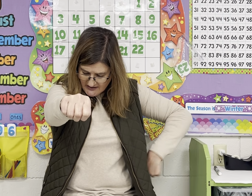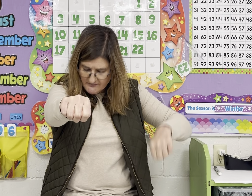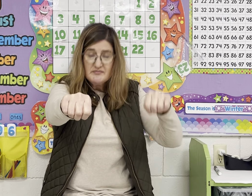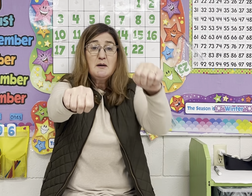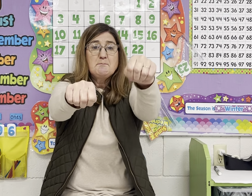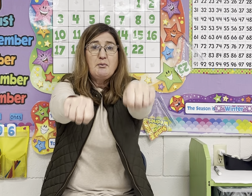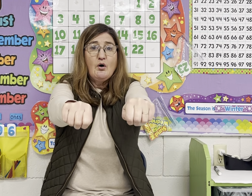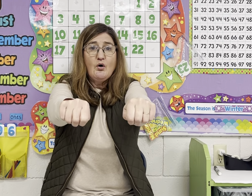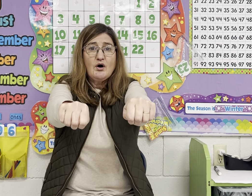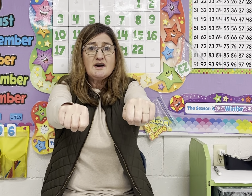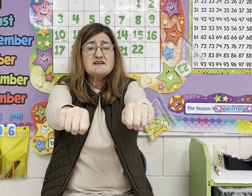Board.